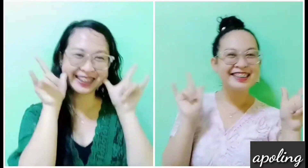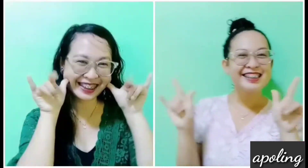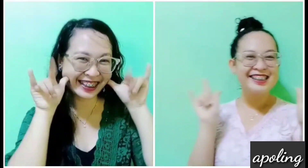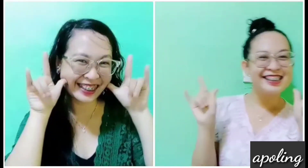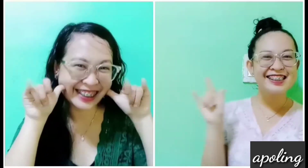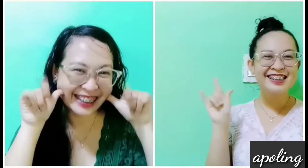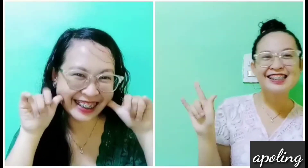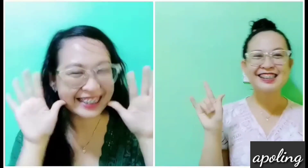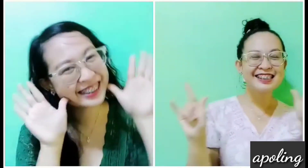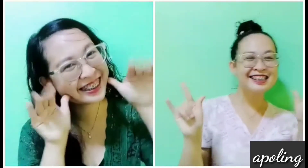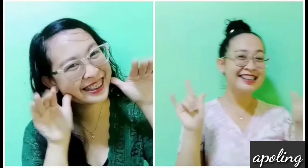Oh, oh, oh,